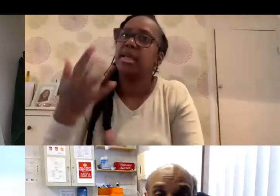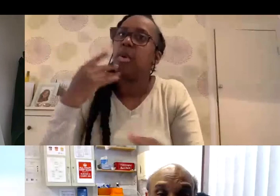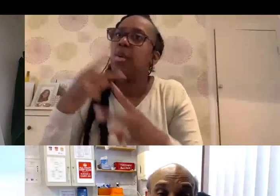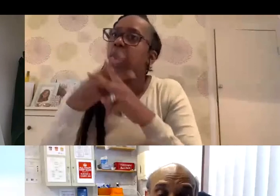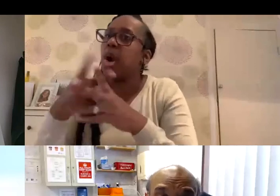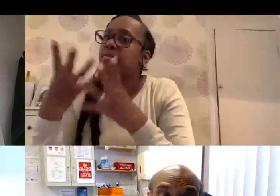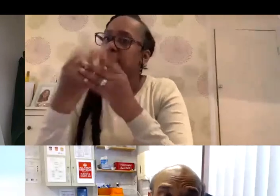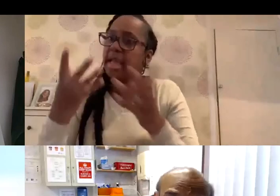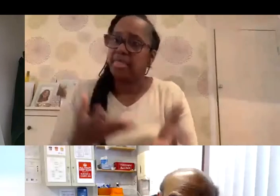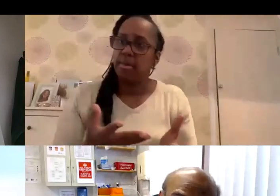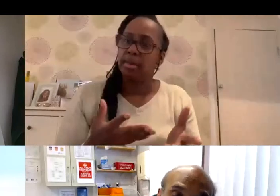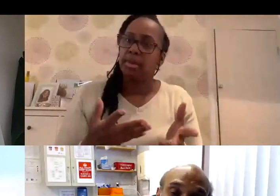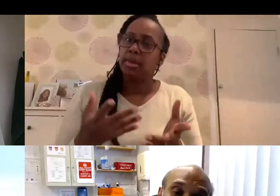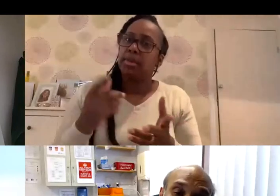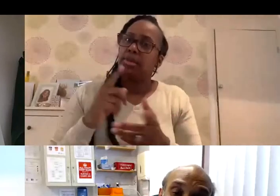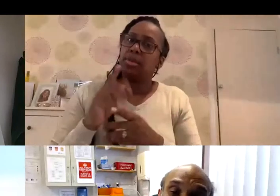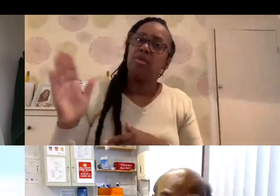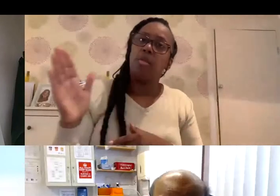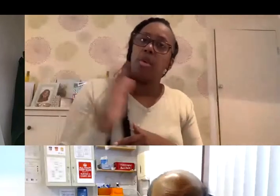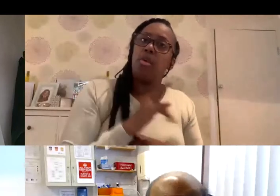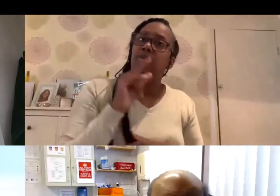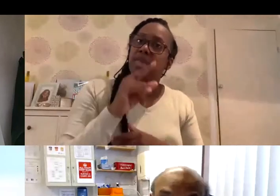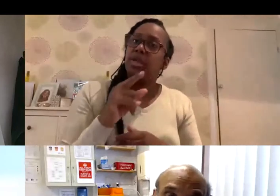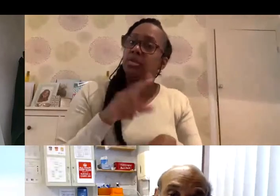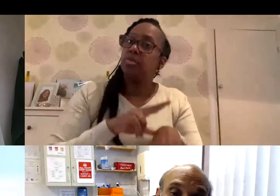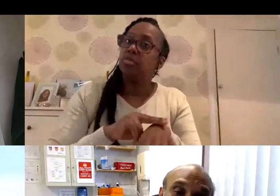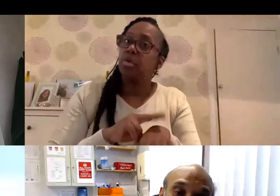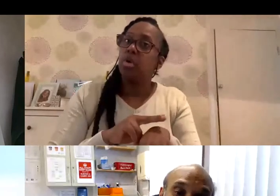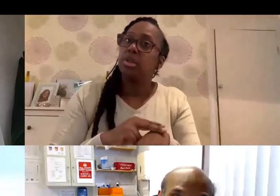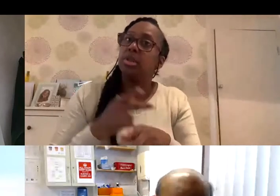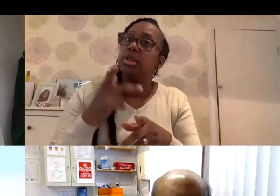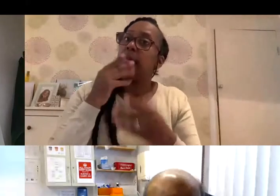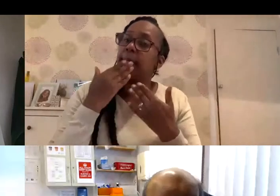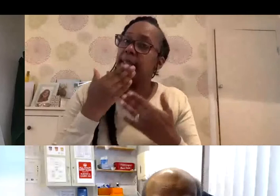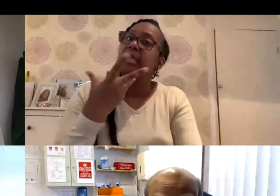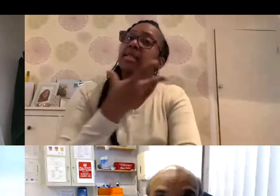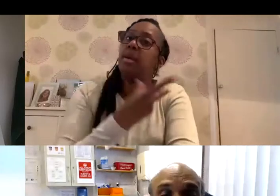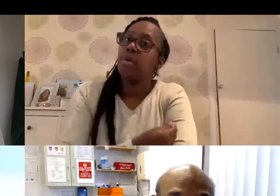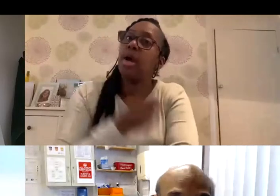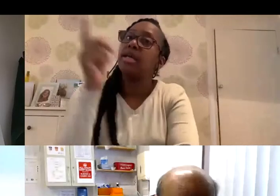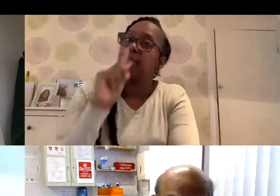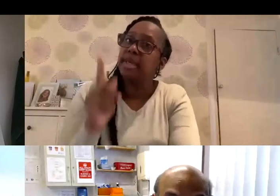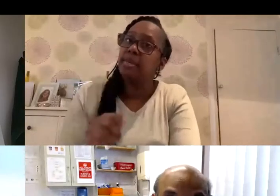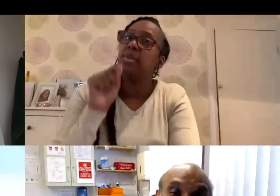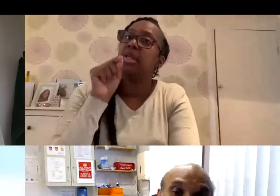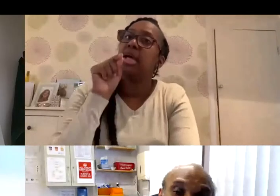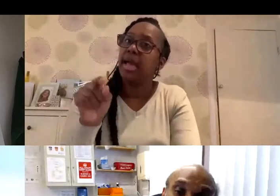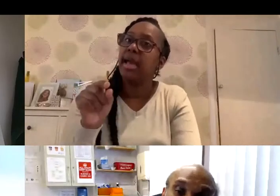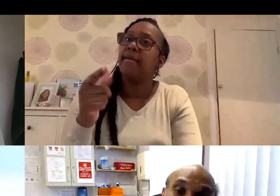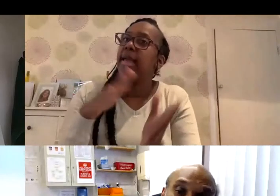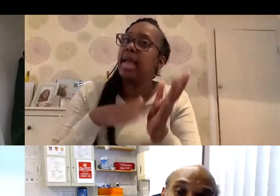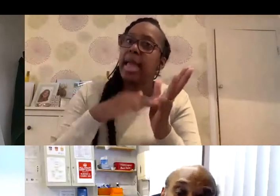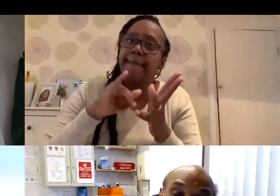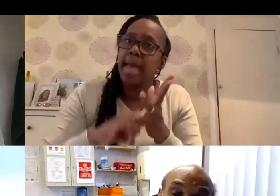after together? So, the drive from all these consultants is immunize these people who have got co-morbidity because